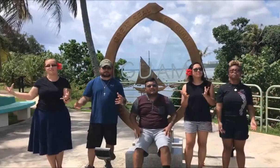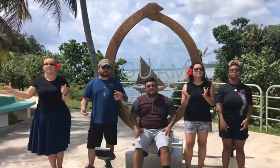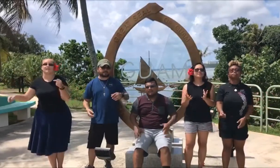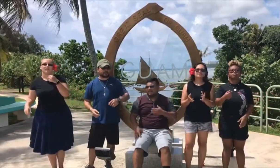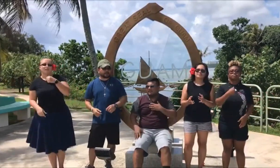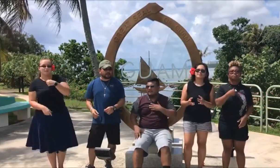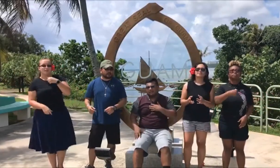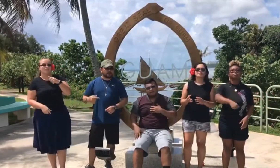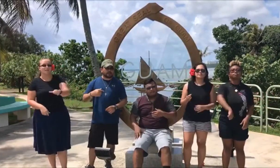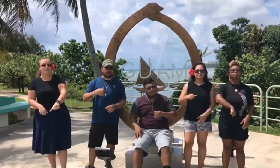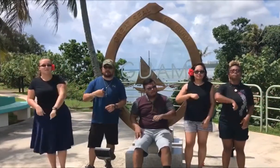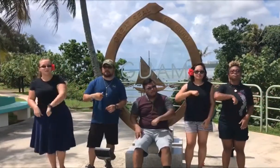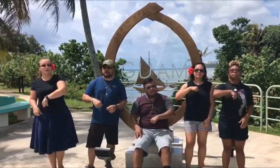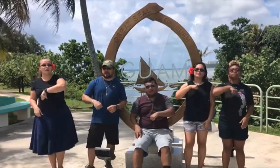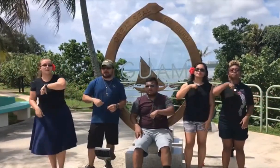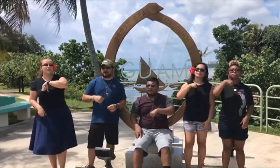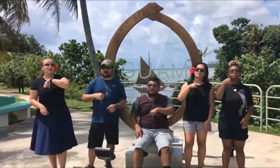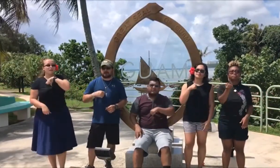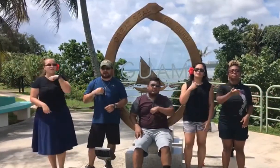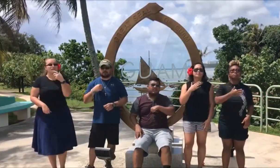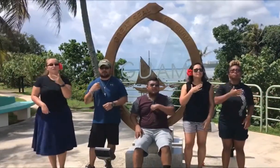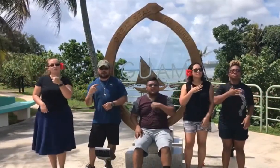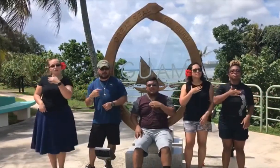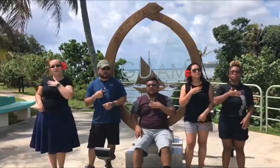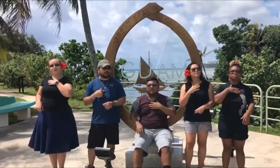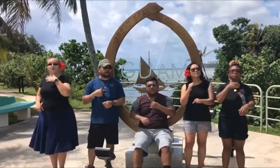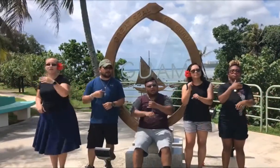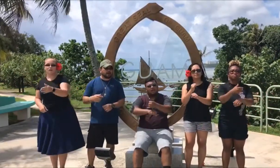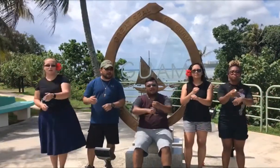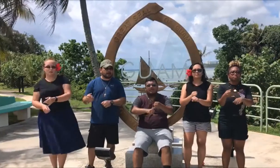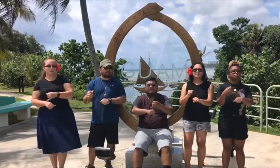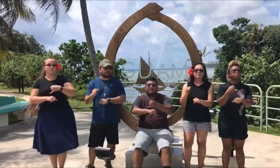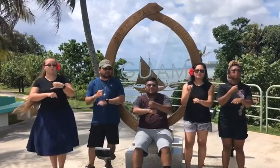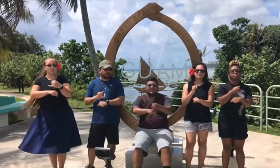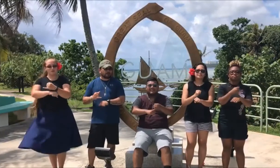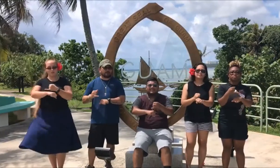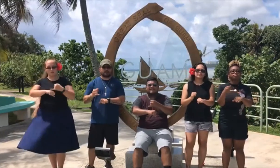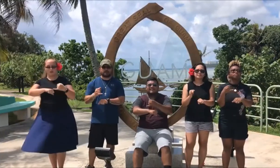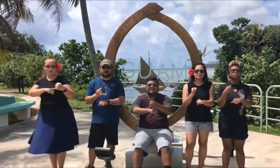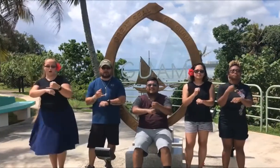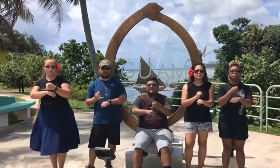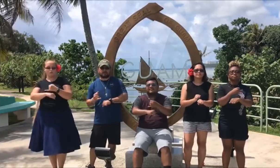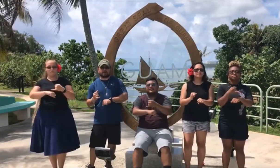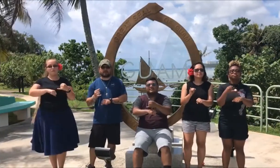St. I'm proud of where I'm from from